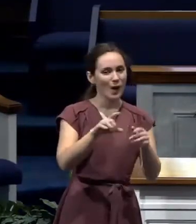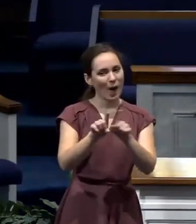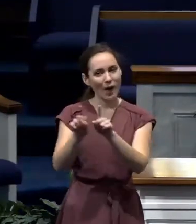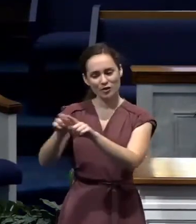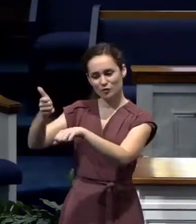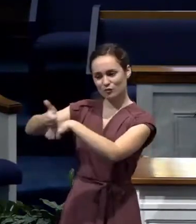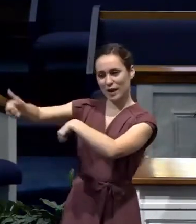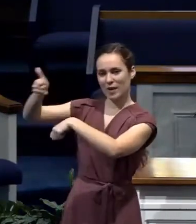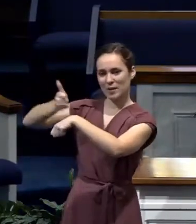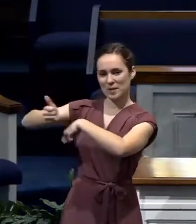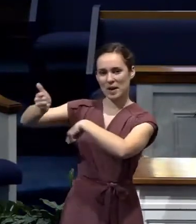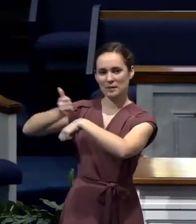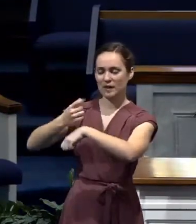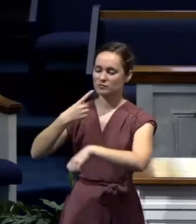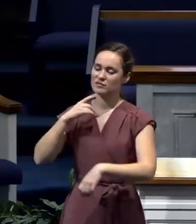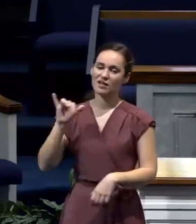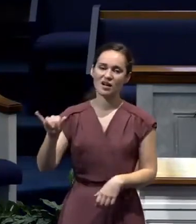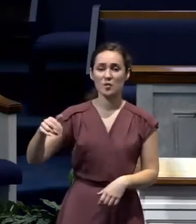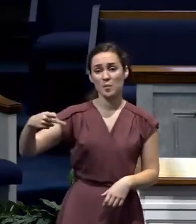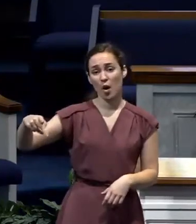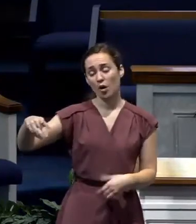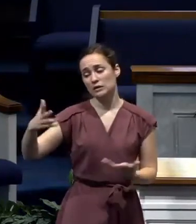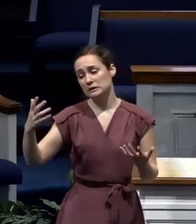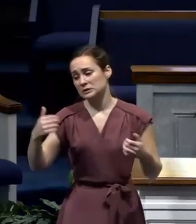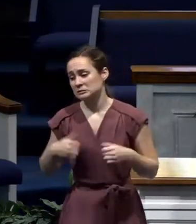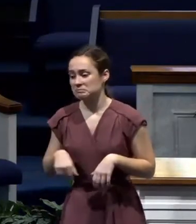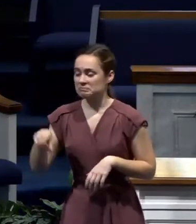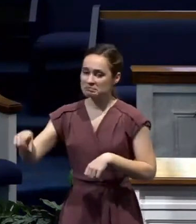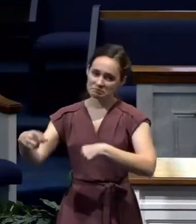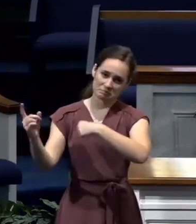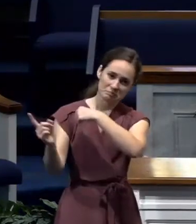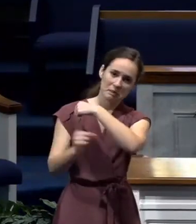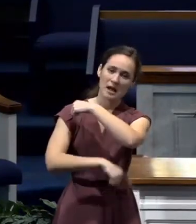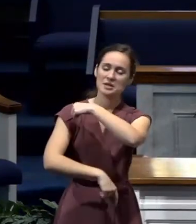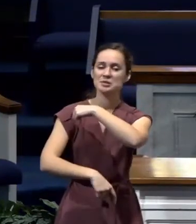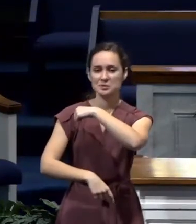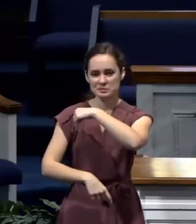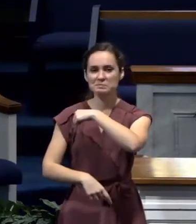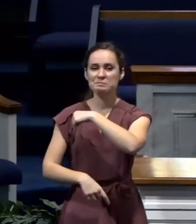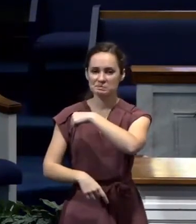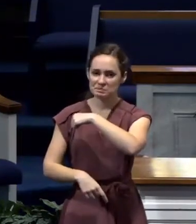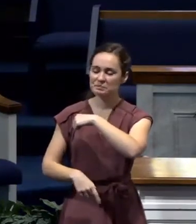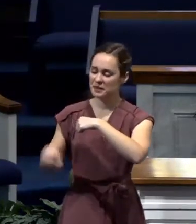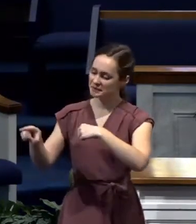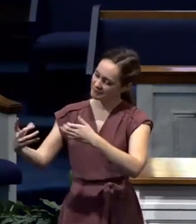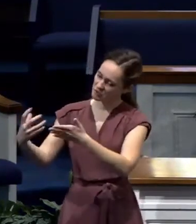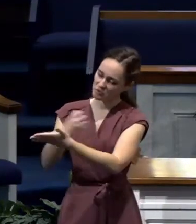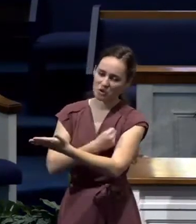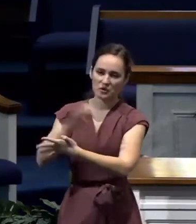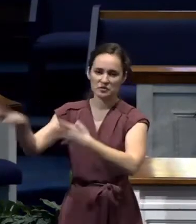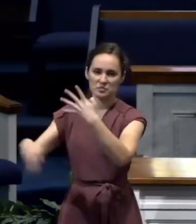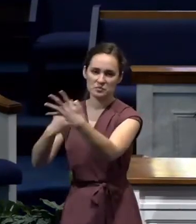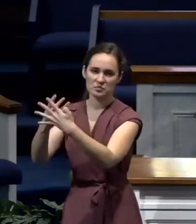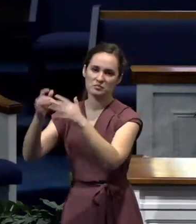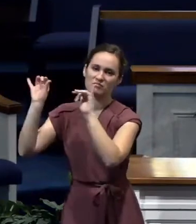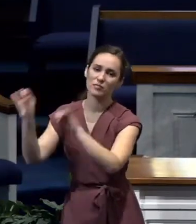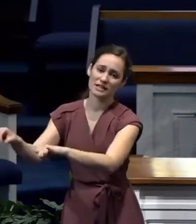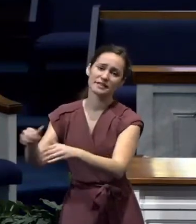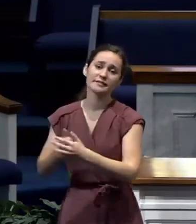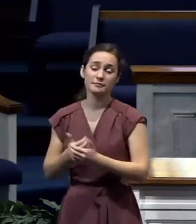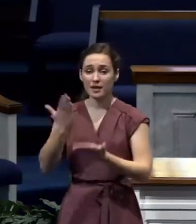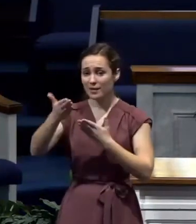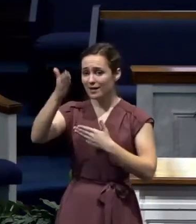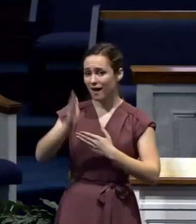other. They were saying things like, oh, well, he probably deserves being put in prison. He probably is being punished for